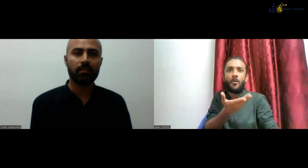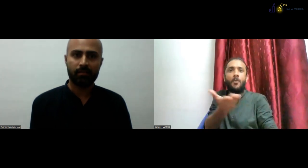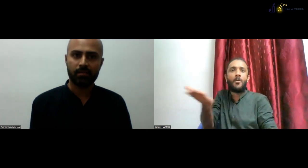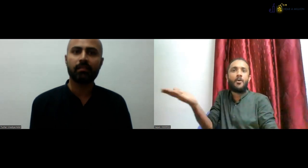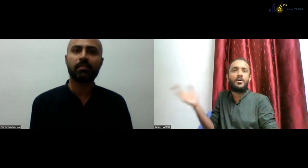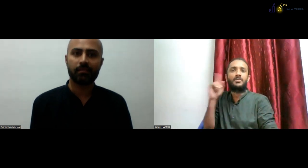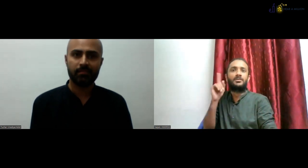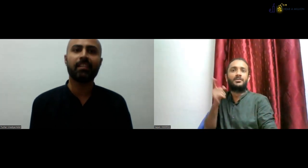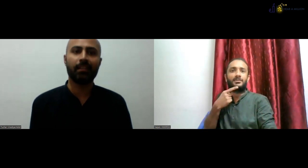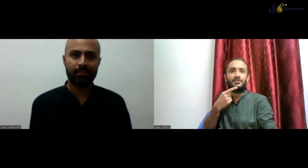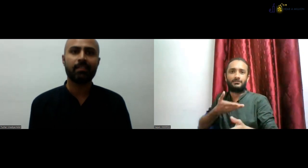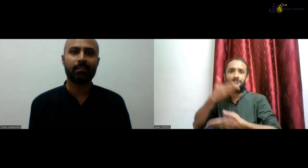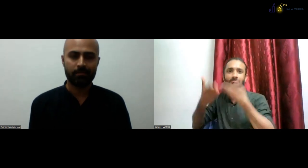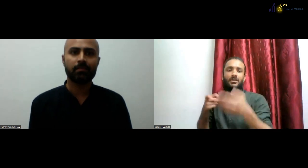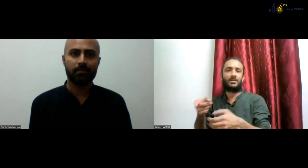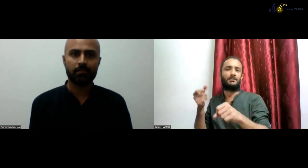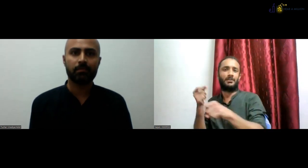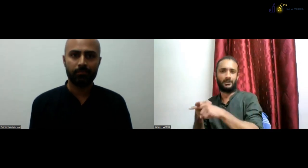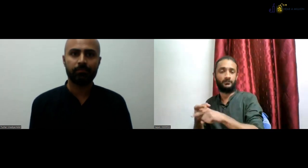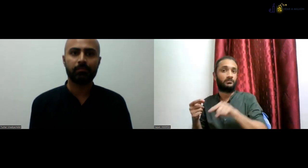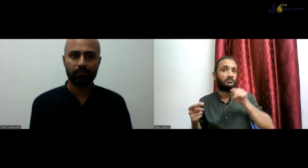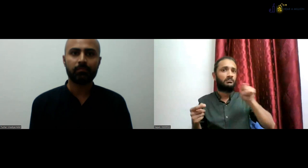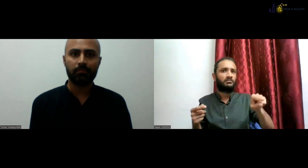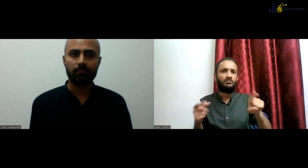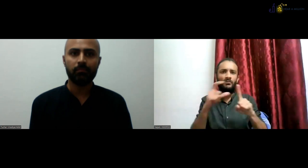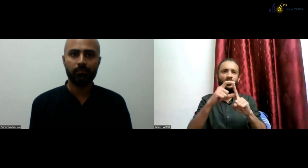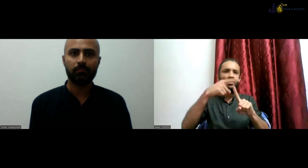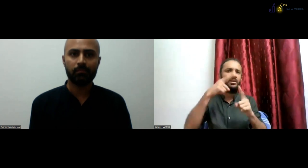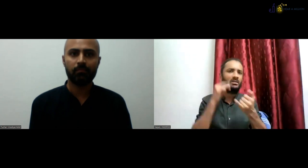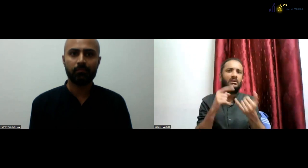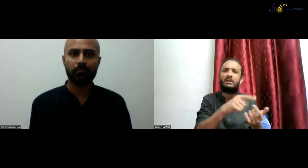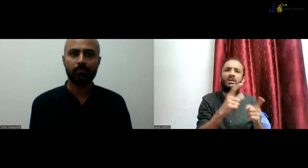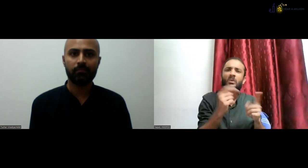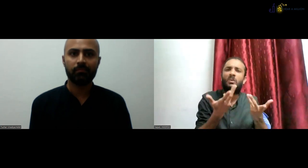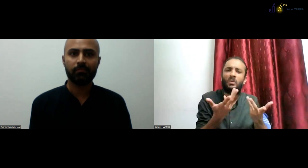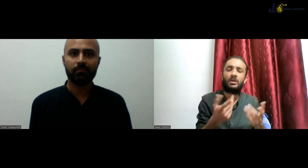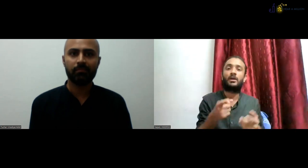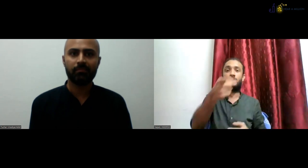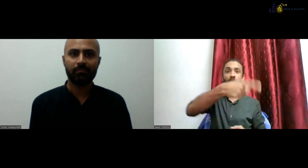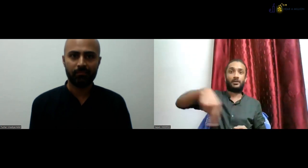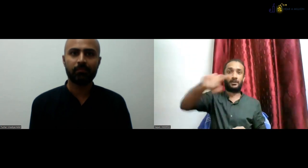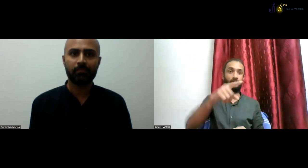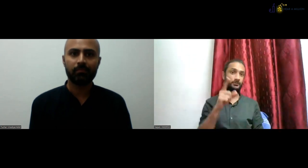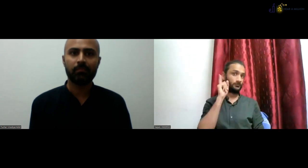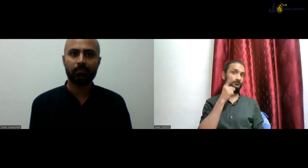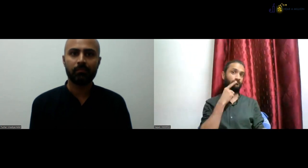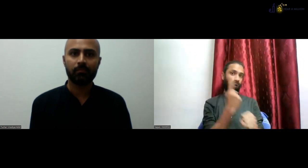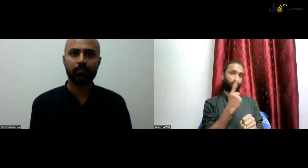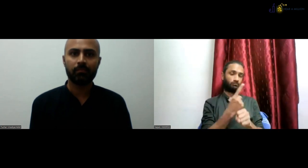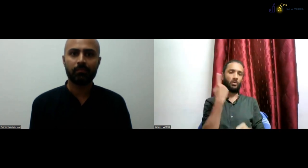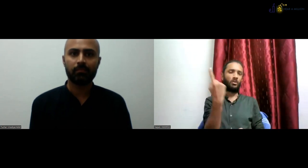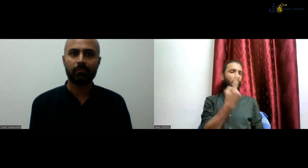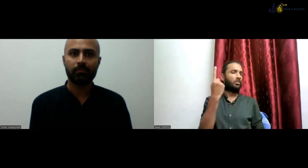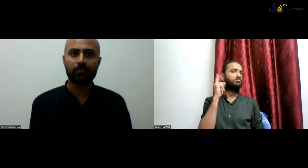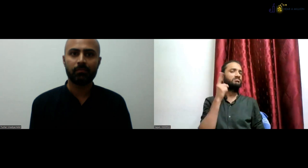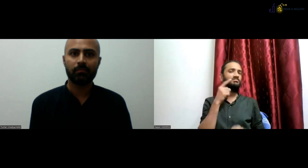who want to, in the future, teach deaf children in different schools. So, this is teaching subjects. DTI-SL, so